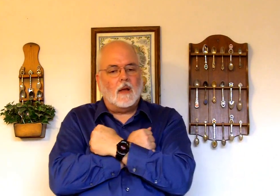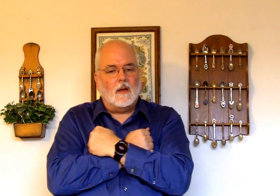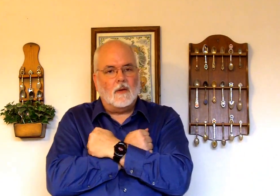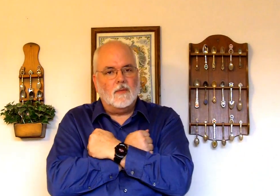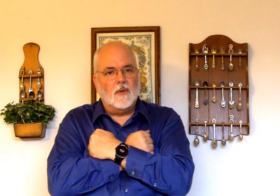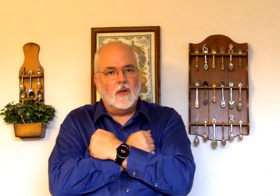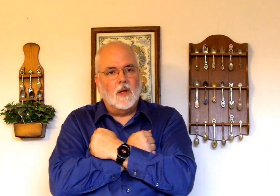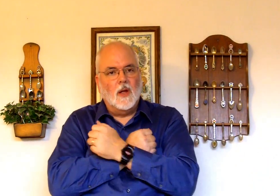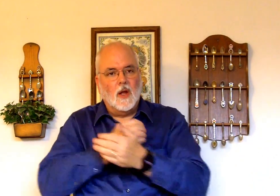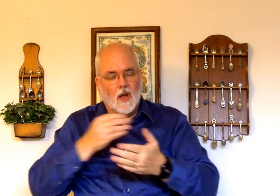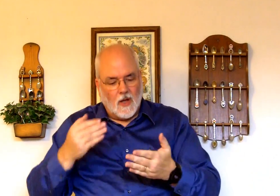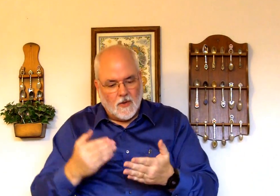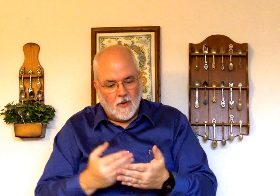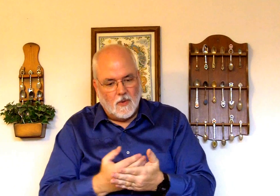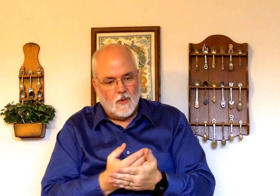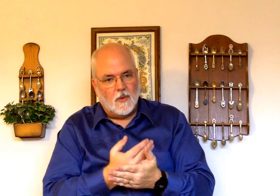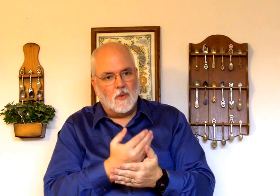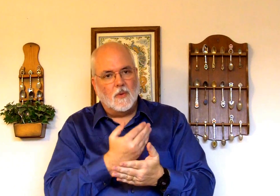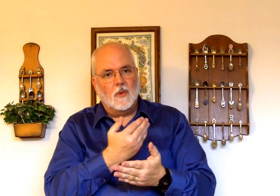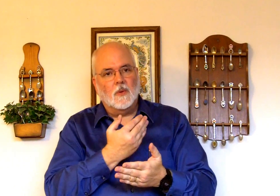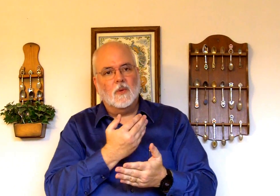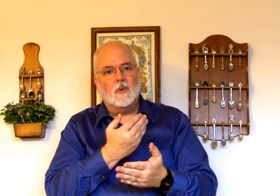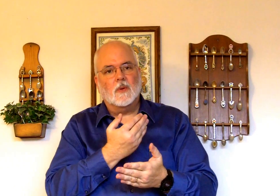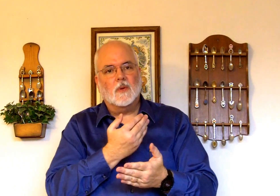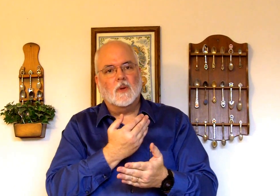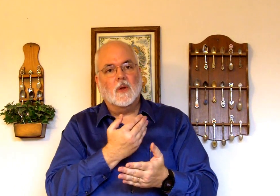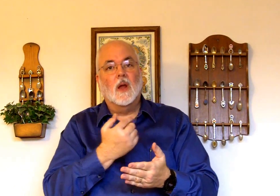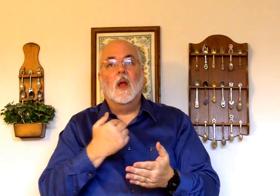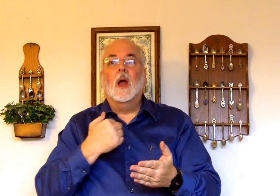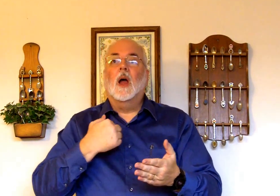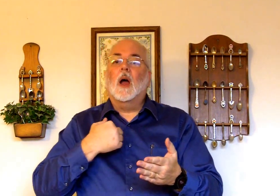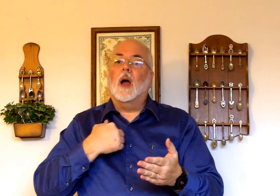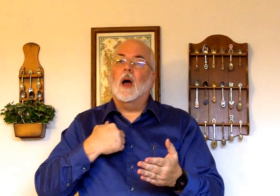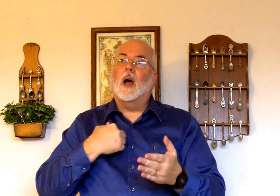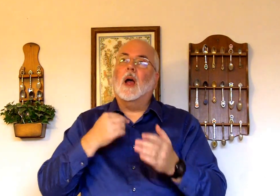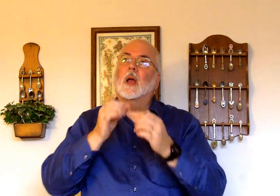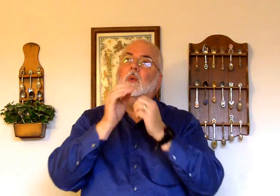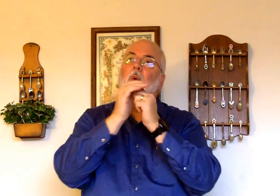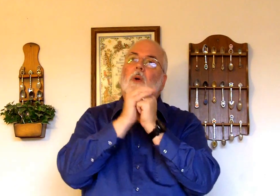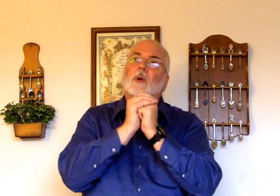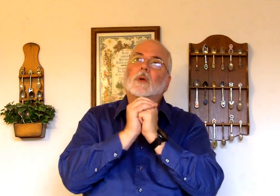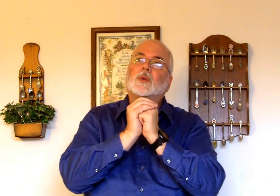anew, I worship